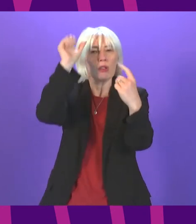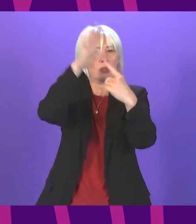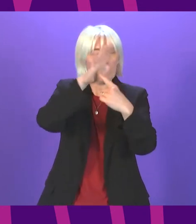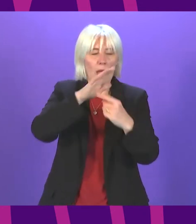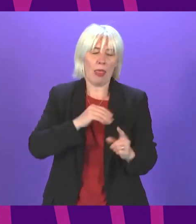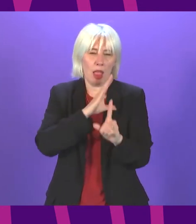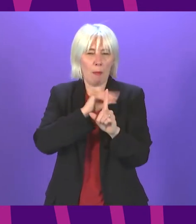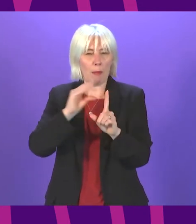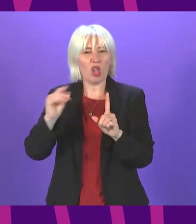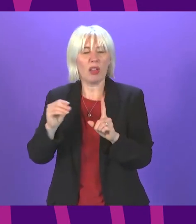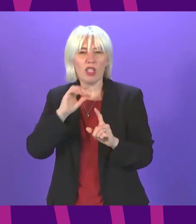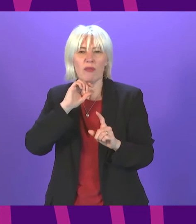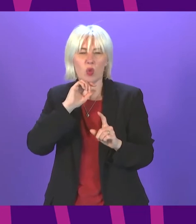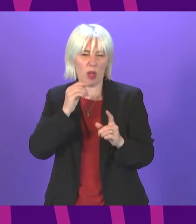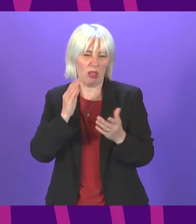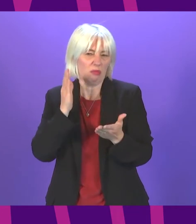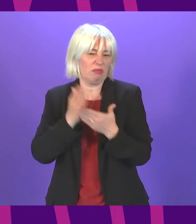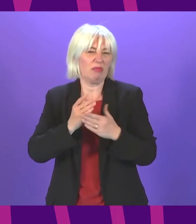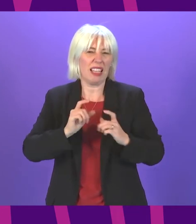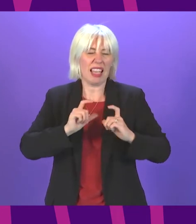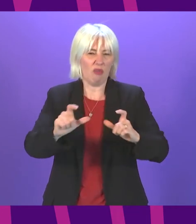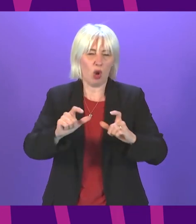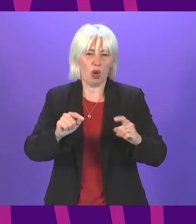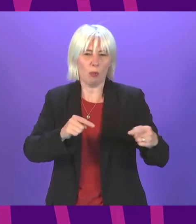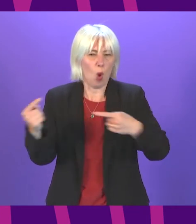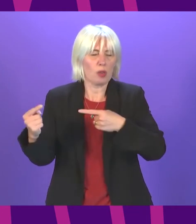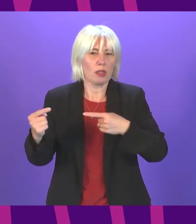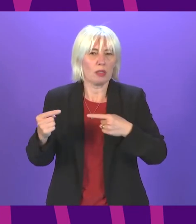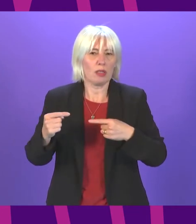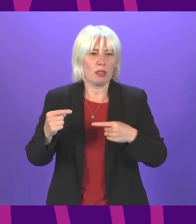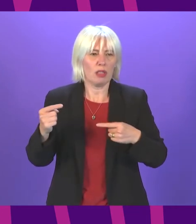Conservatives will continue to oppose this nationalist agenda. Thank you.